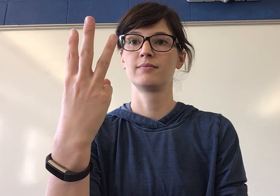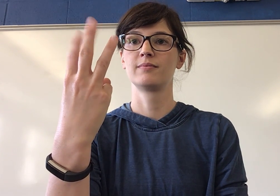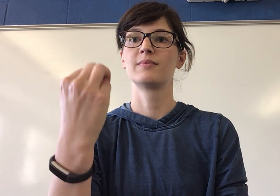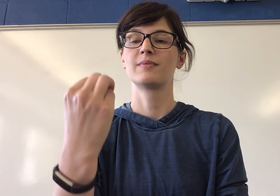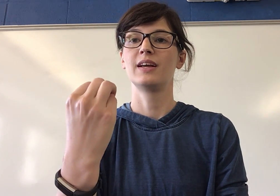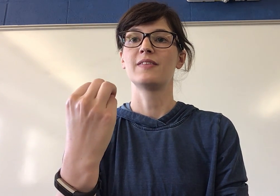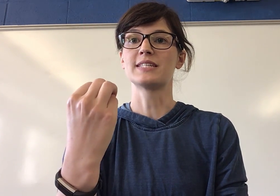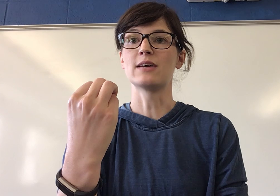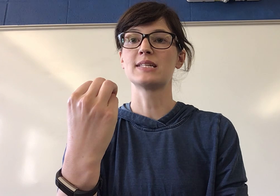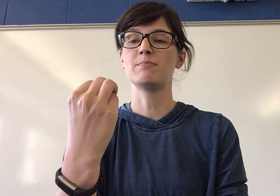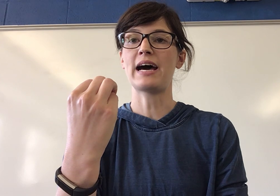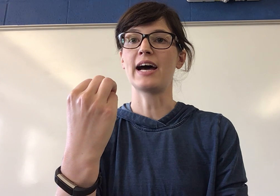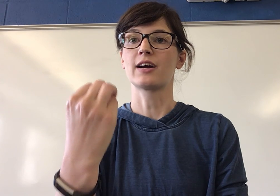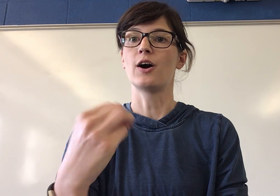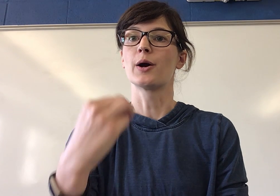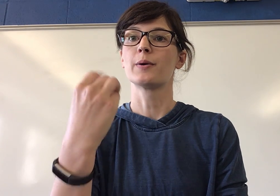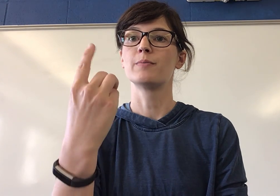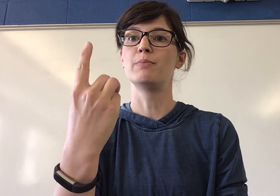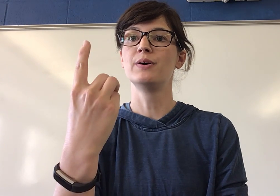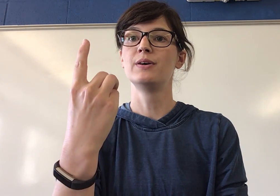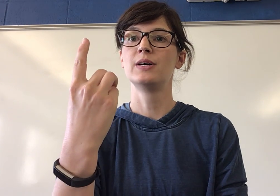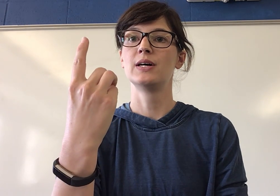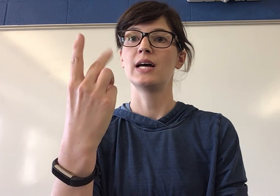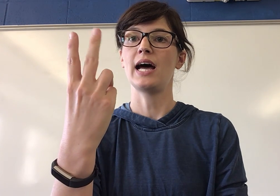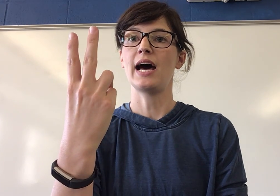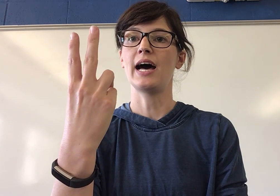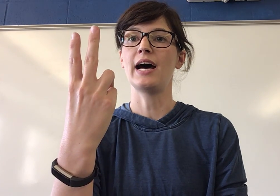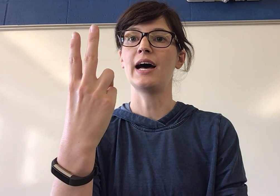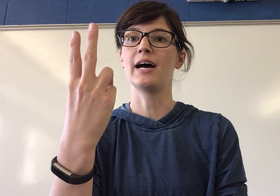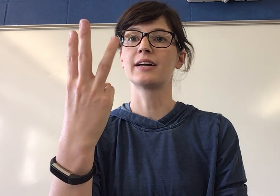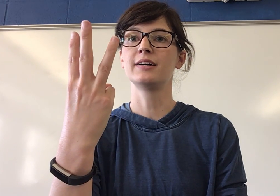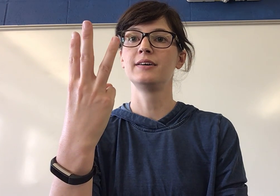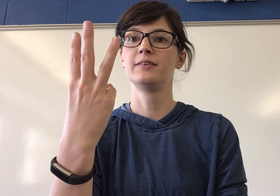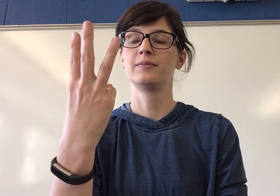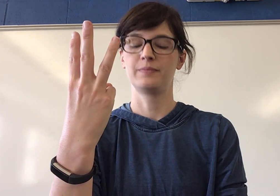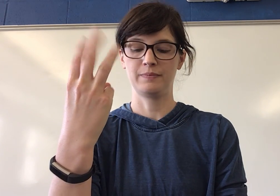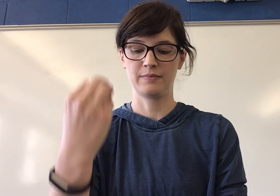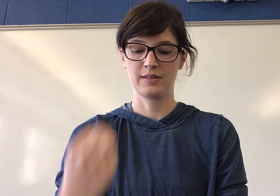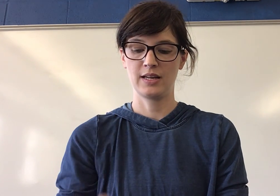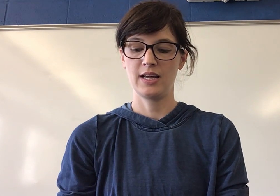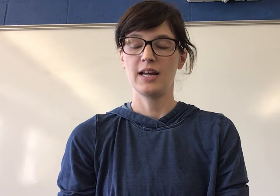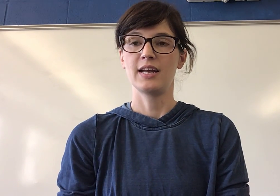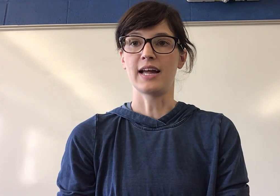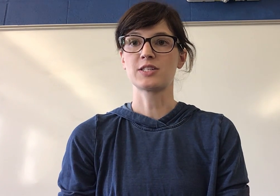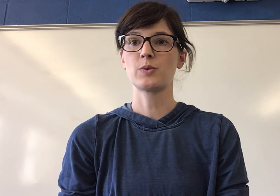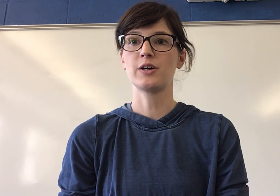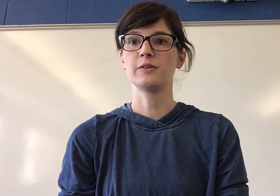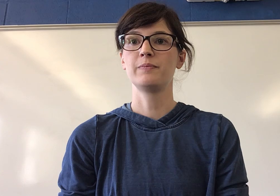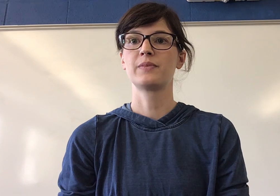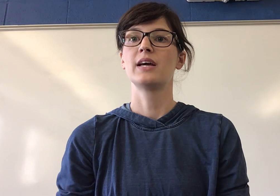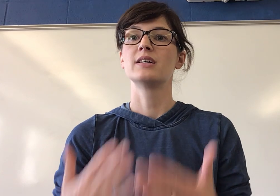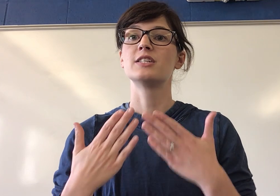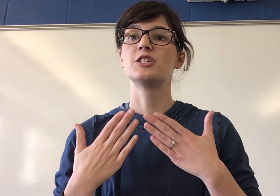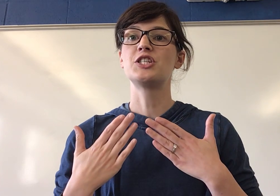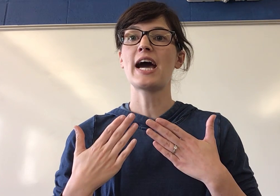The sounds in bag are B-A-G. Next word. Jack.